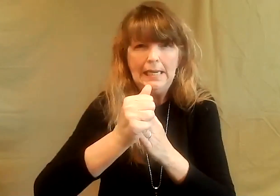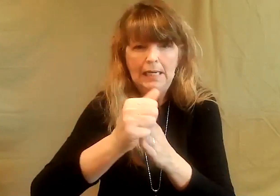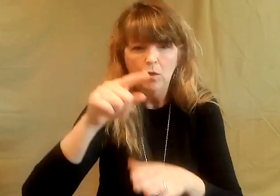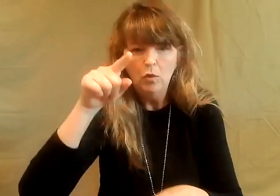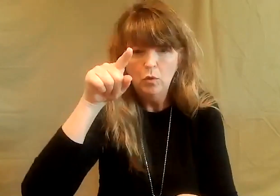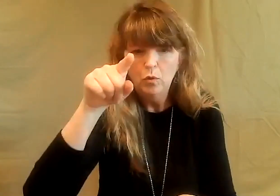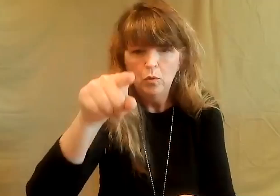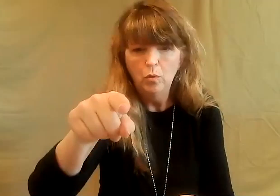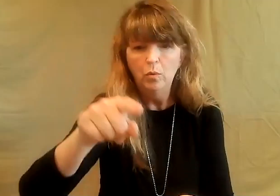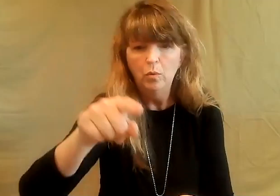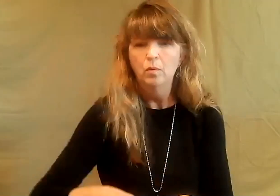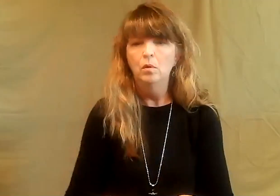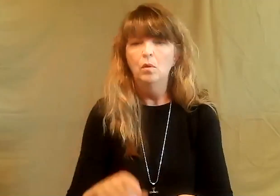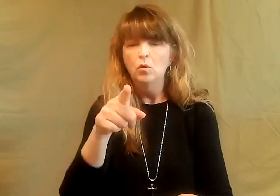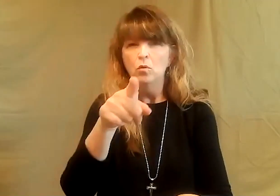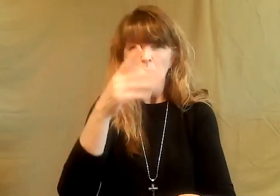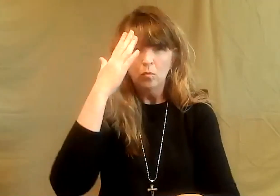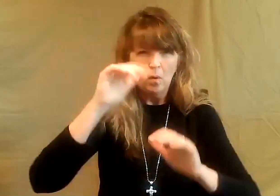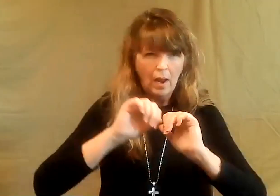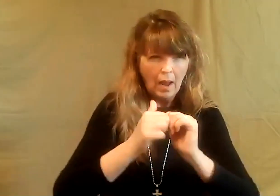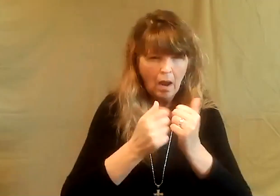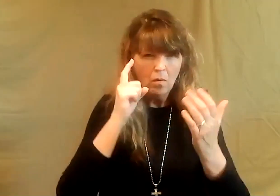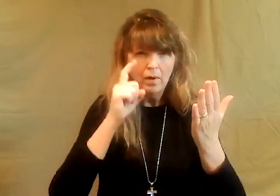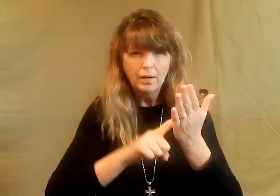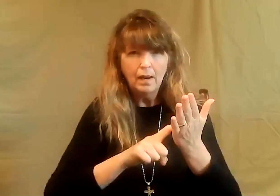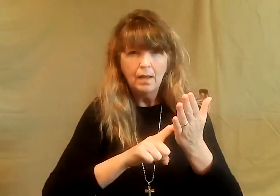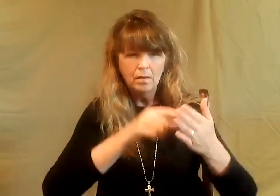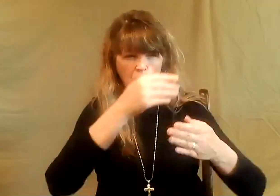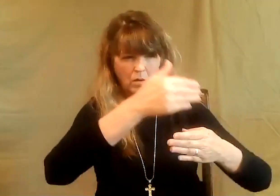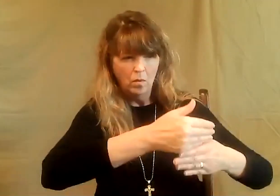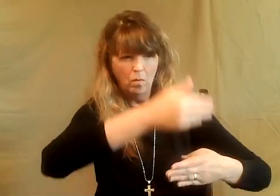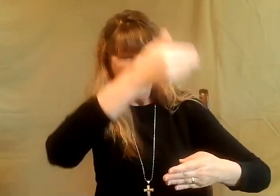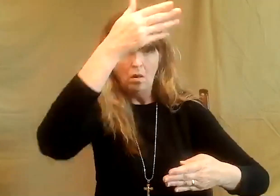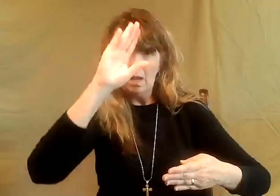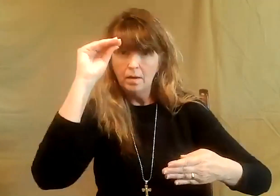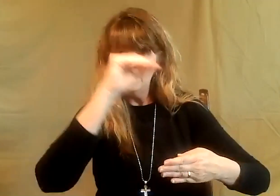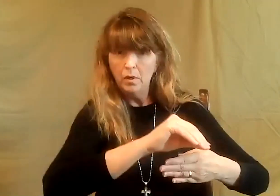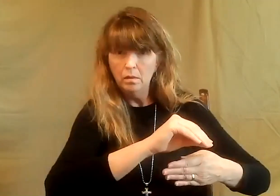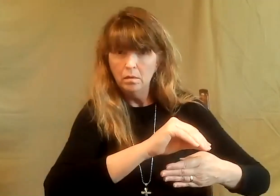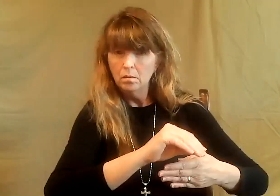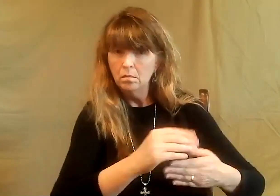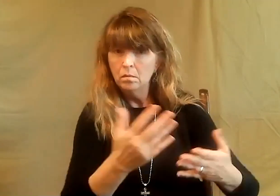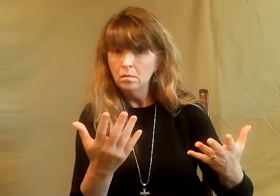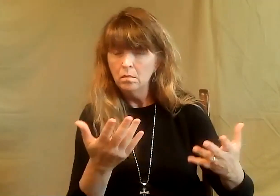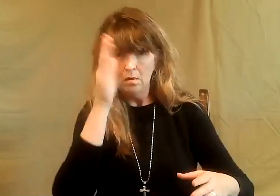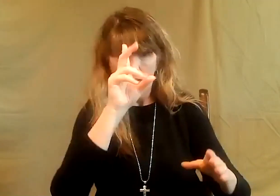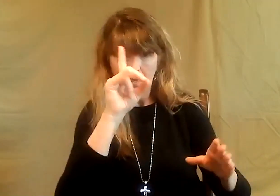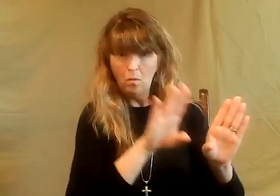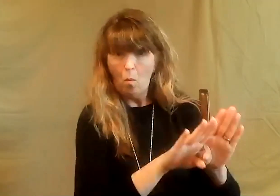connecting with the church, and being where the Holy Spirit leads you. And anytime you see a wall,